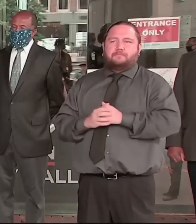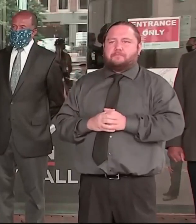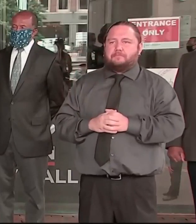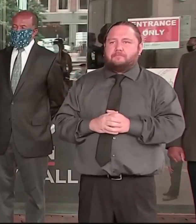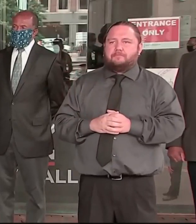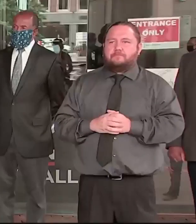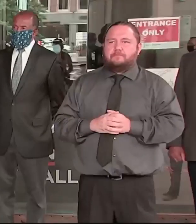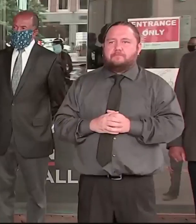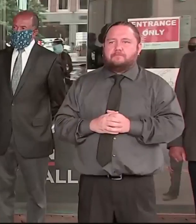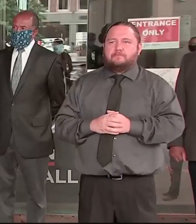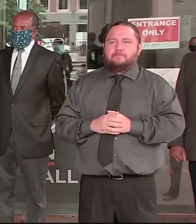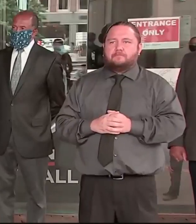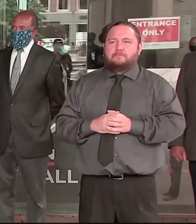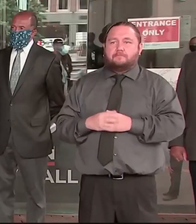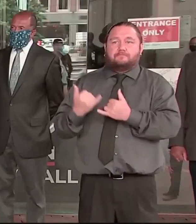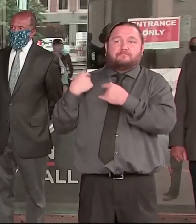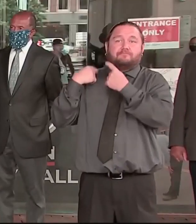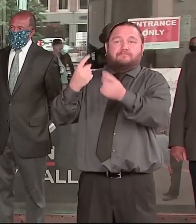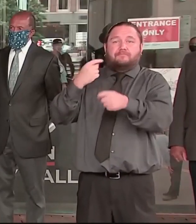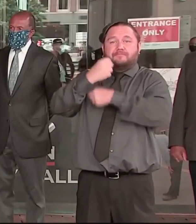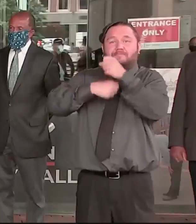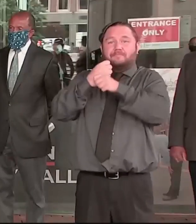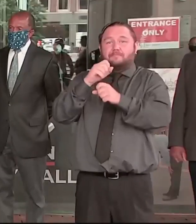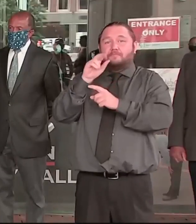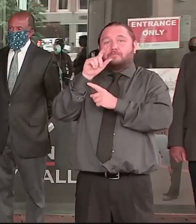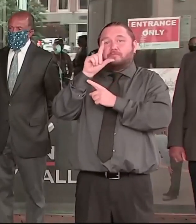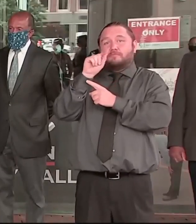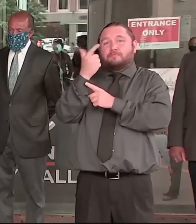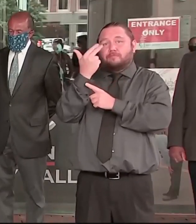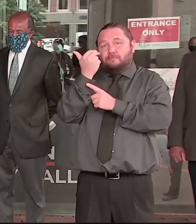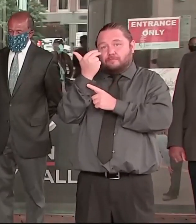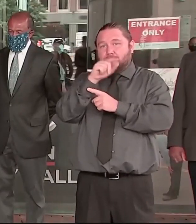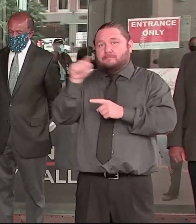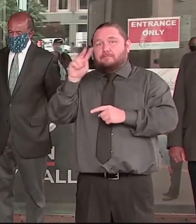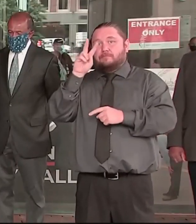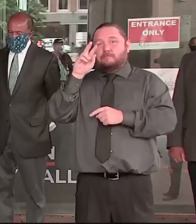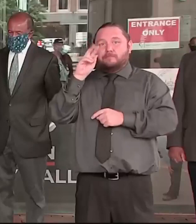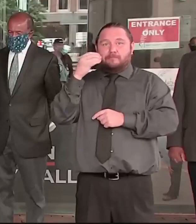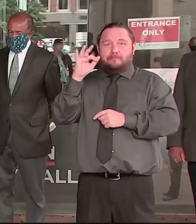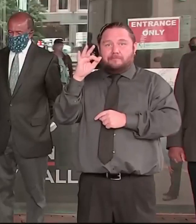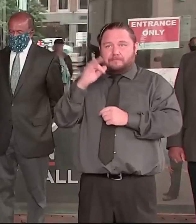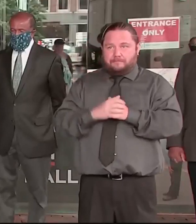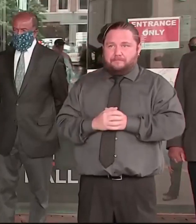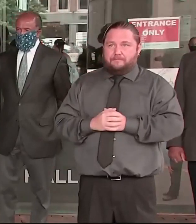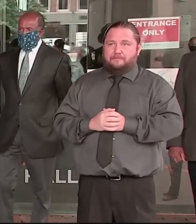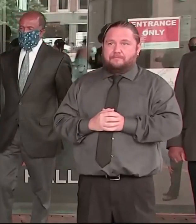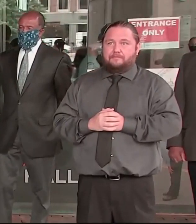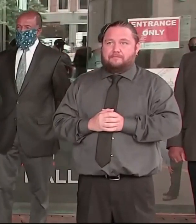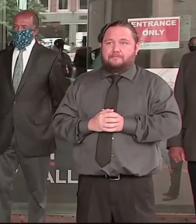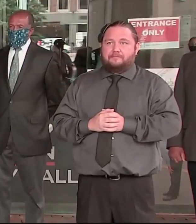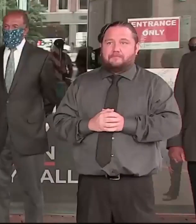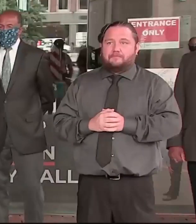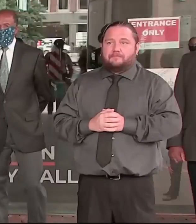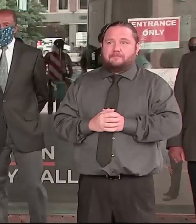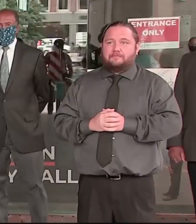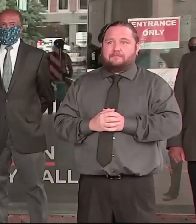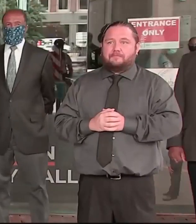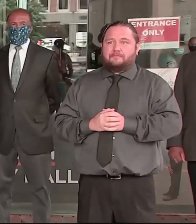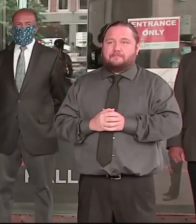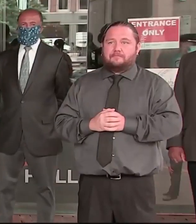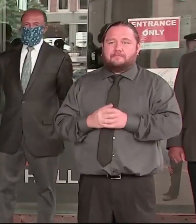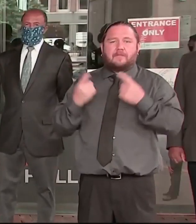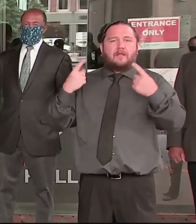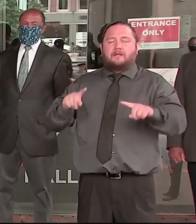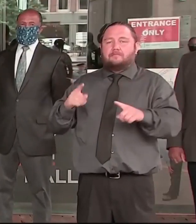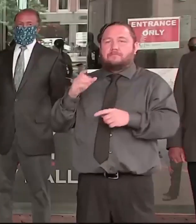complaints of improper behavior fell by 40%. Complaints of